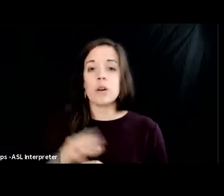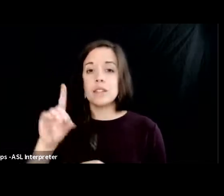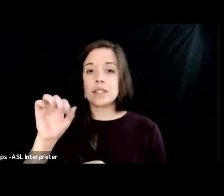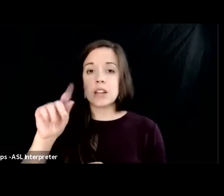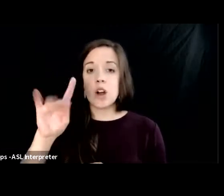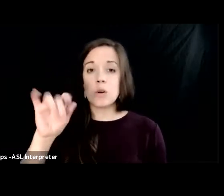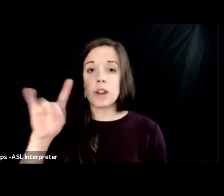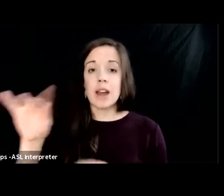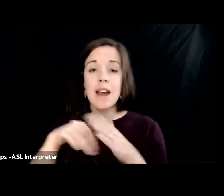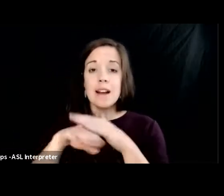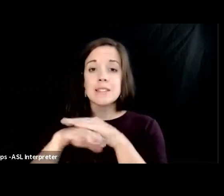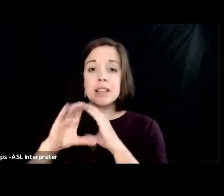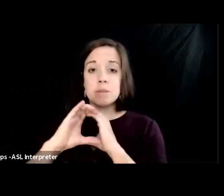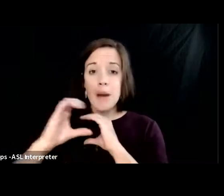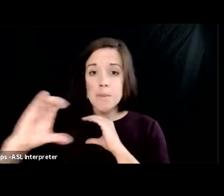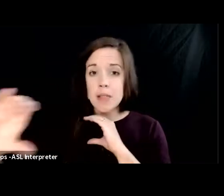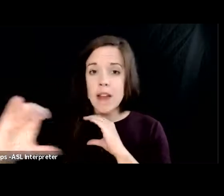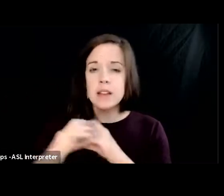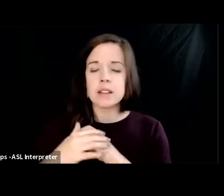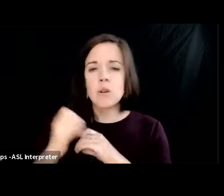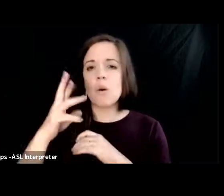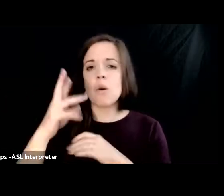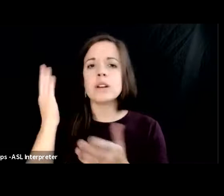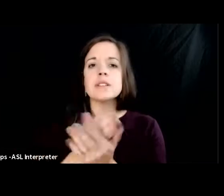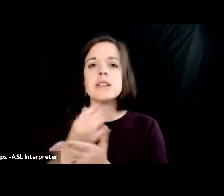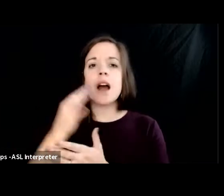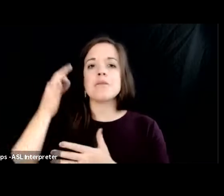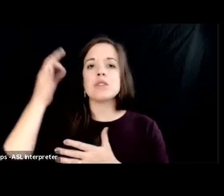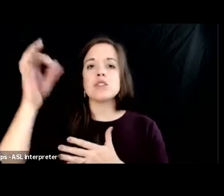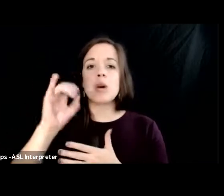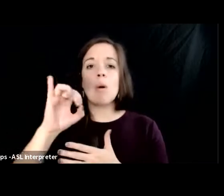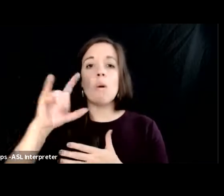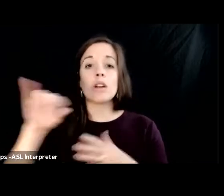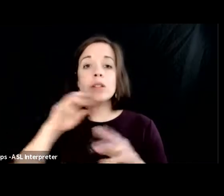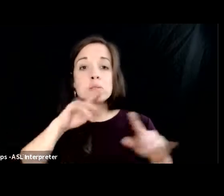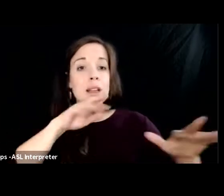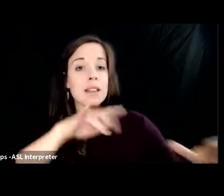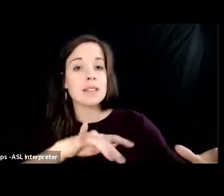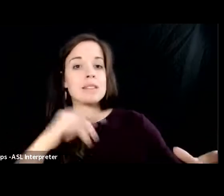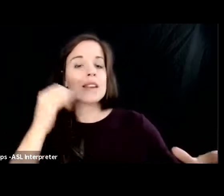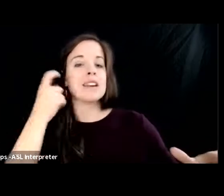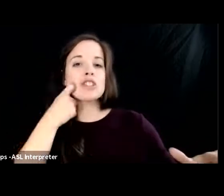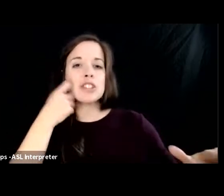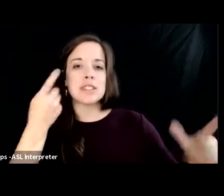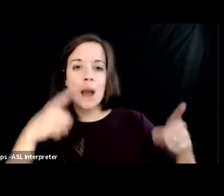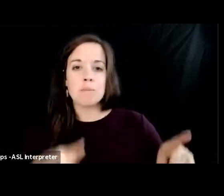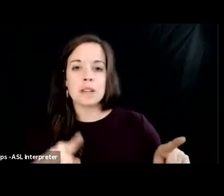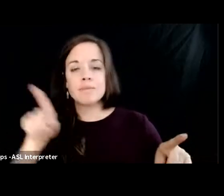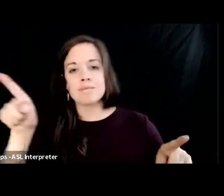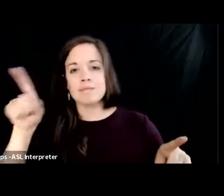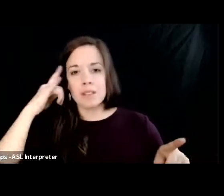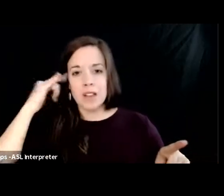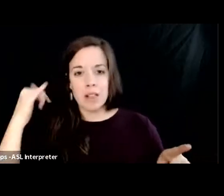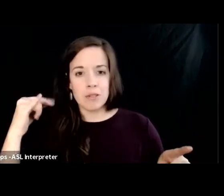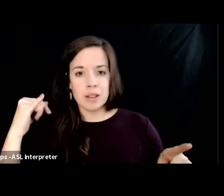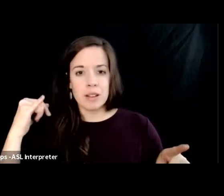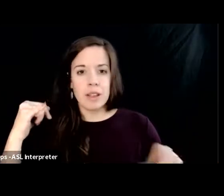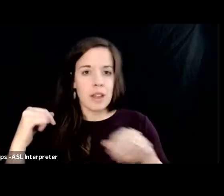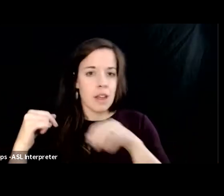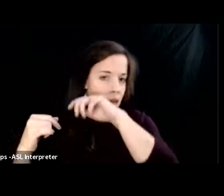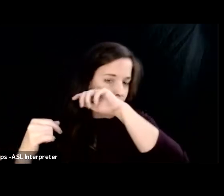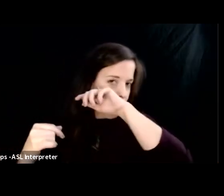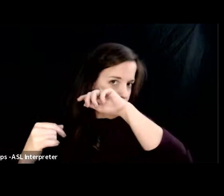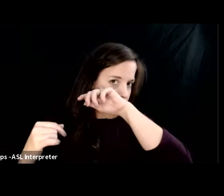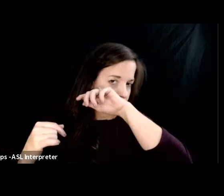or to stop future oil spills like just happened off the coast of california every single one of those cases is at risk